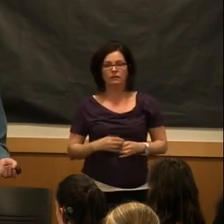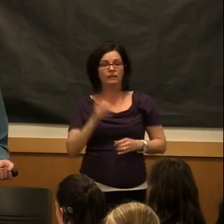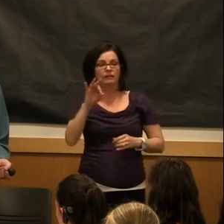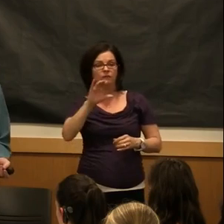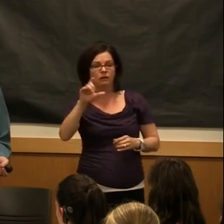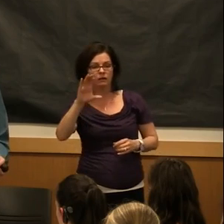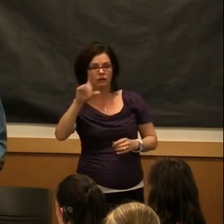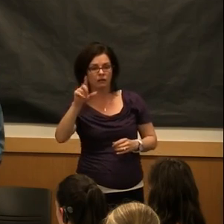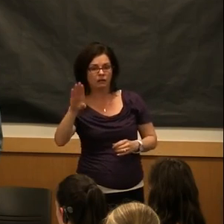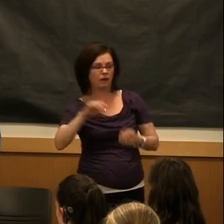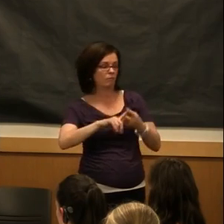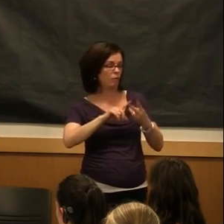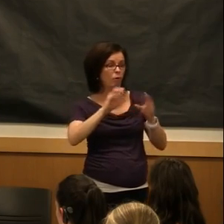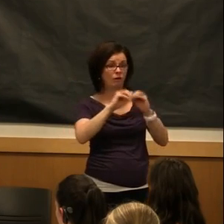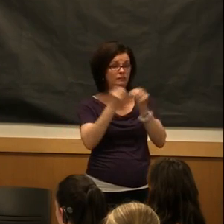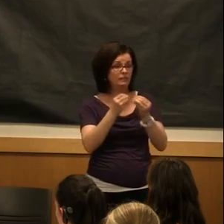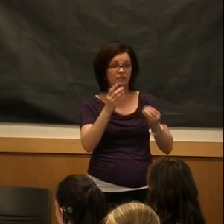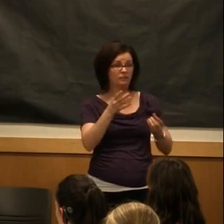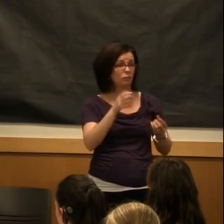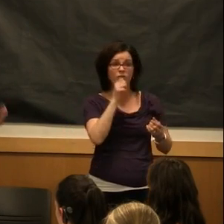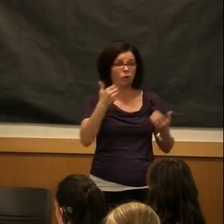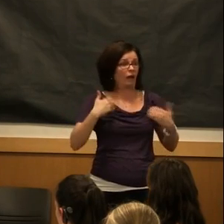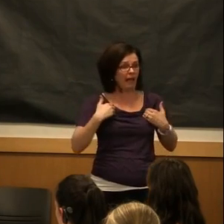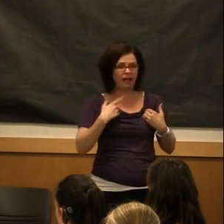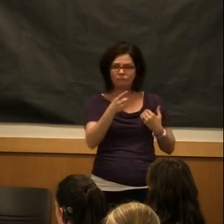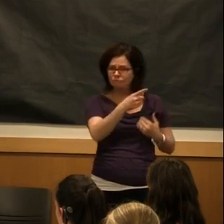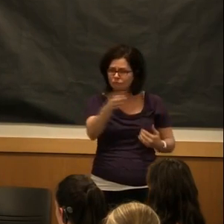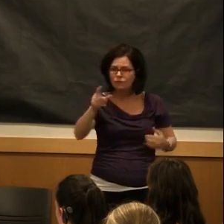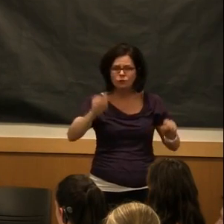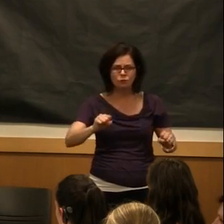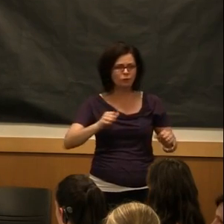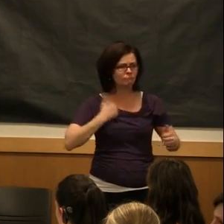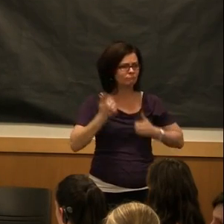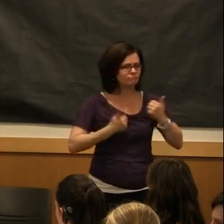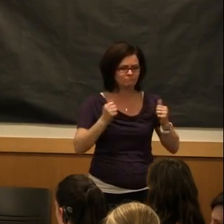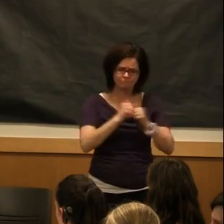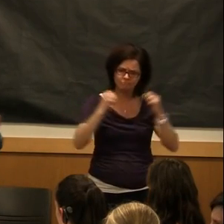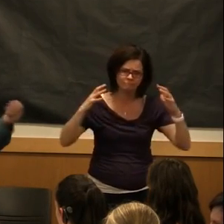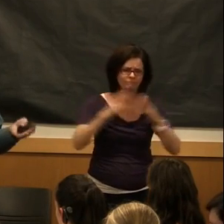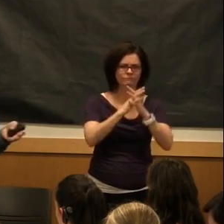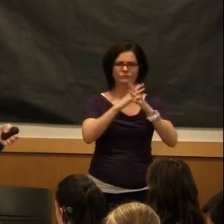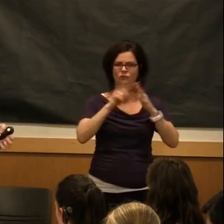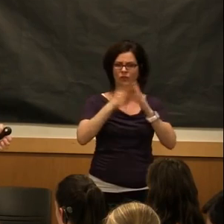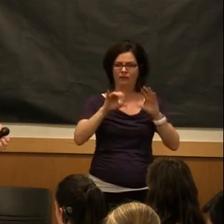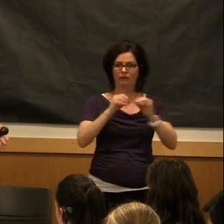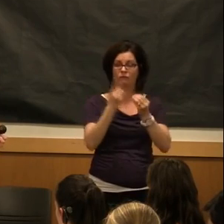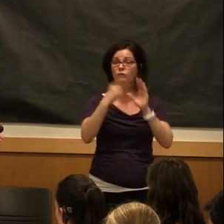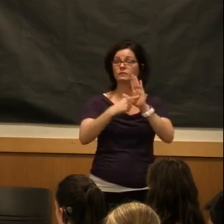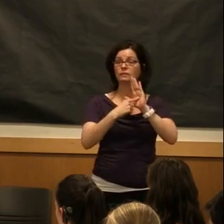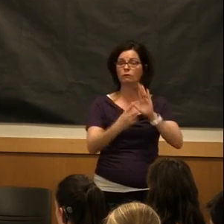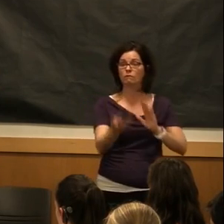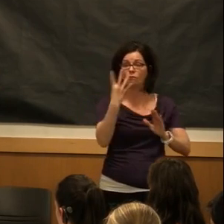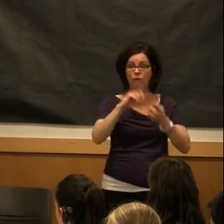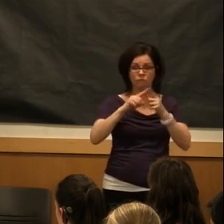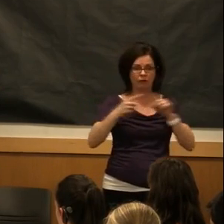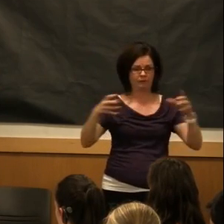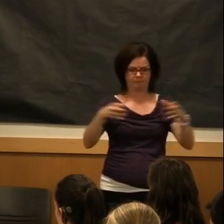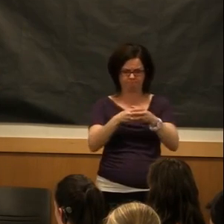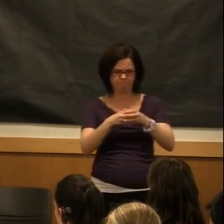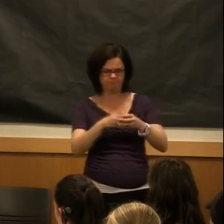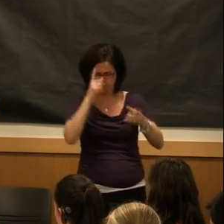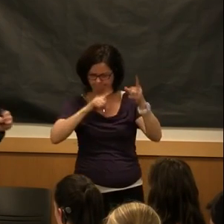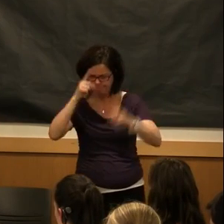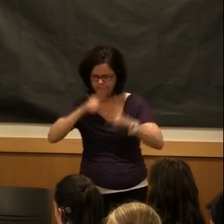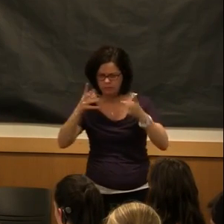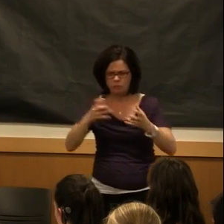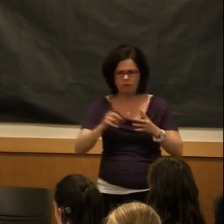organization that we don't have for you, you can start that club or organization. So, if four of you got together and decided that you wanted